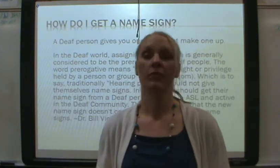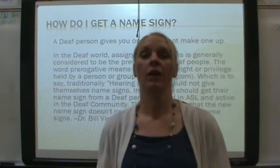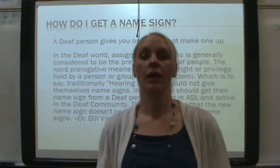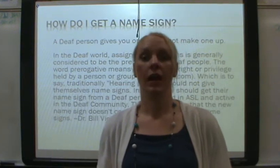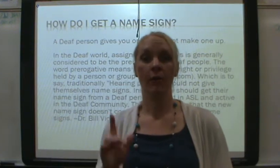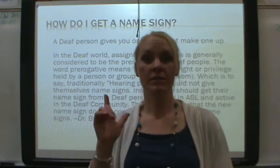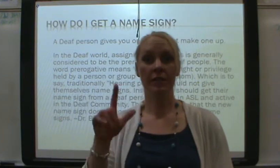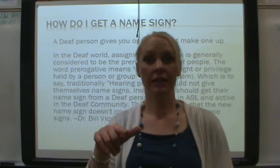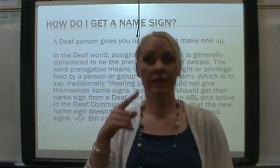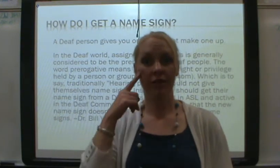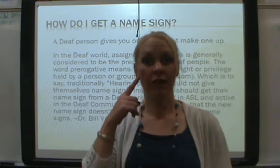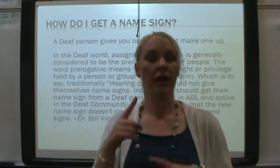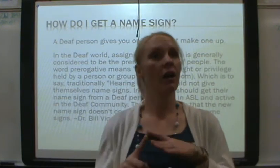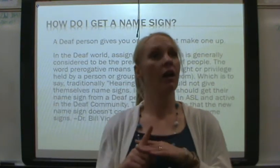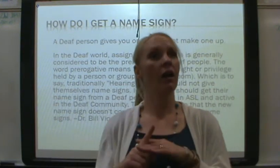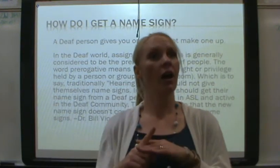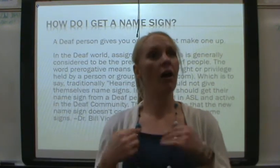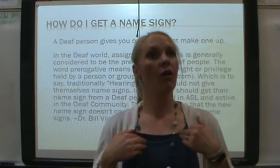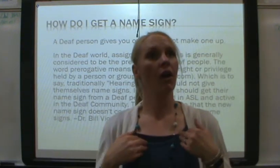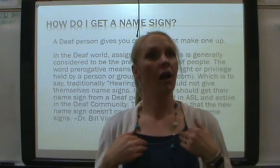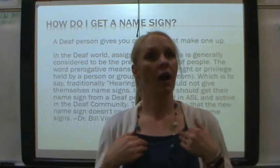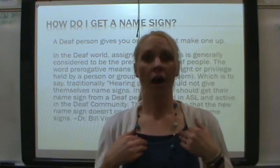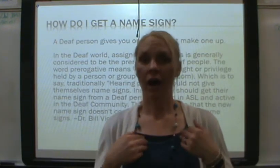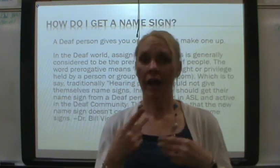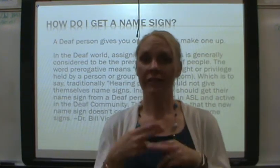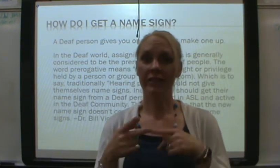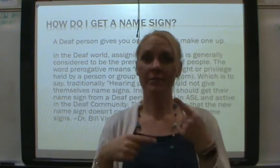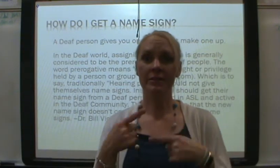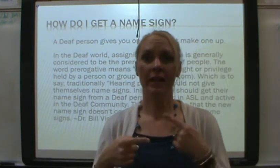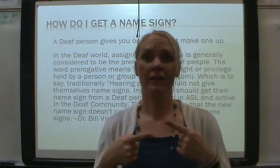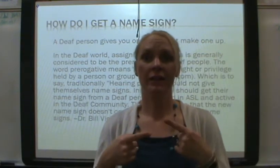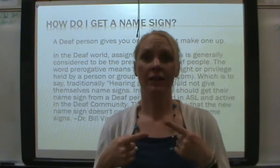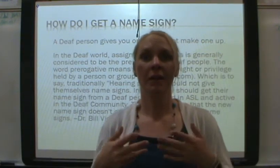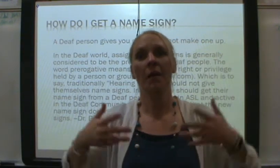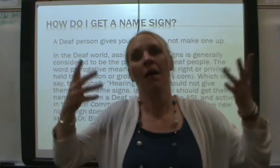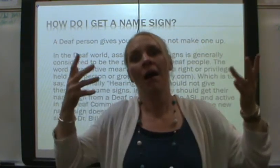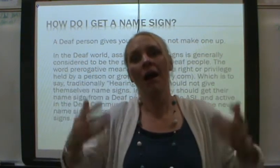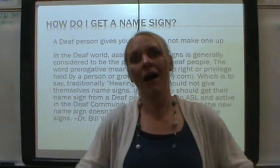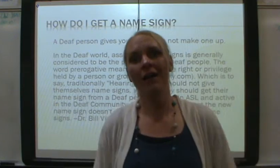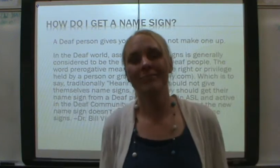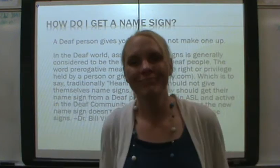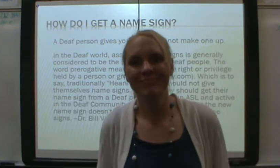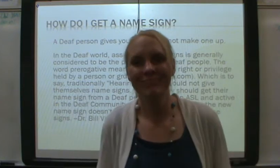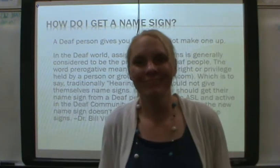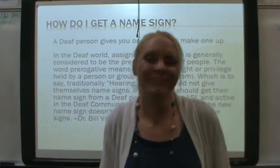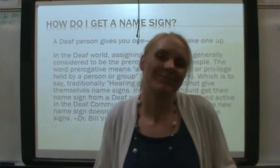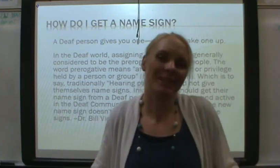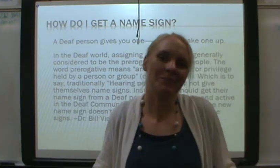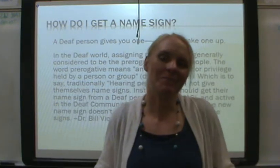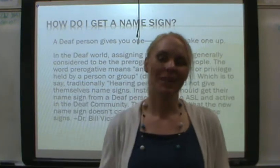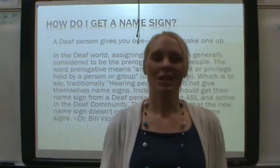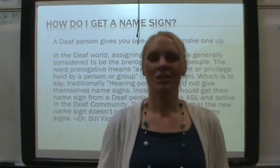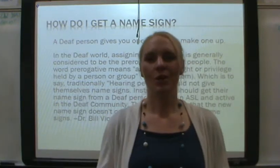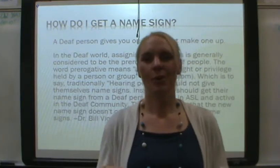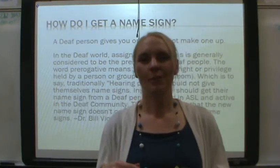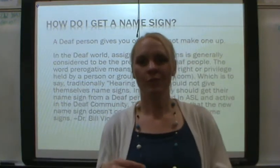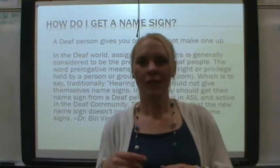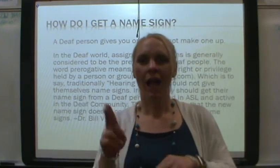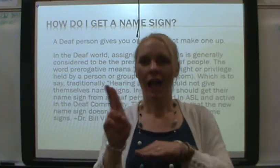It wasn't until later, I thought, oh, I have a name sign. Huh! Right? So, I